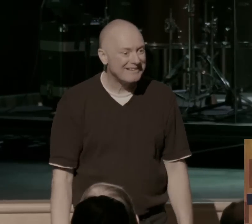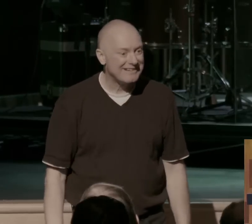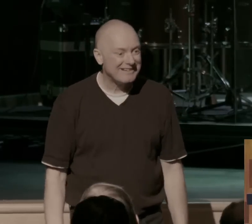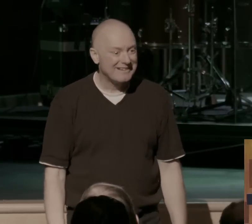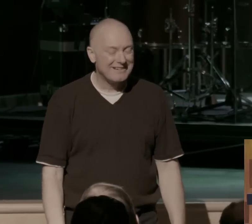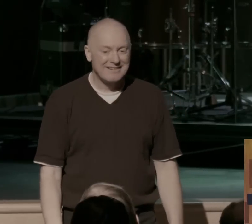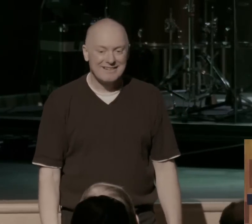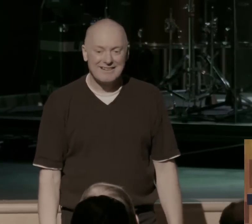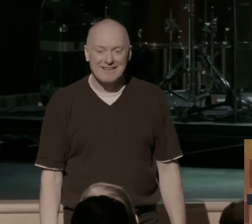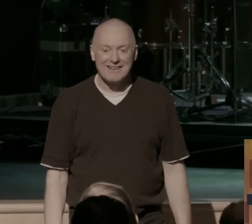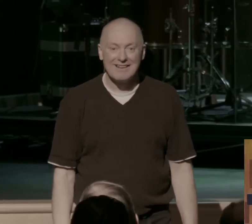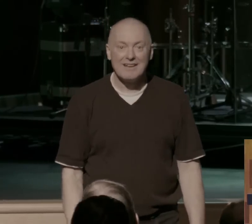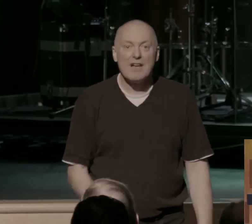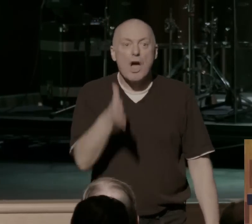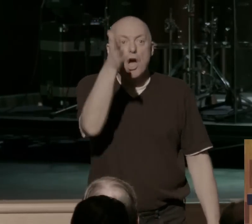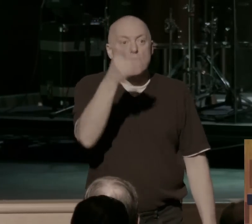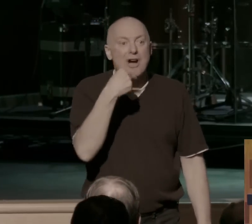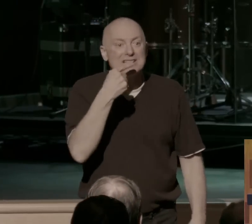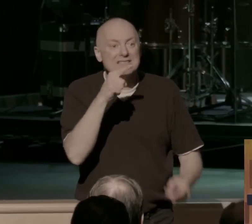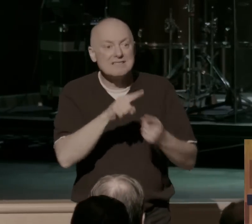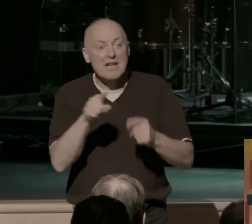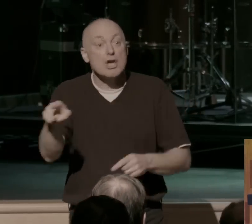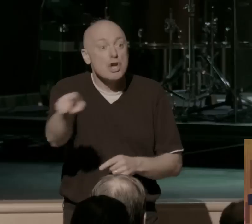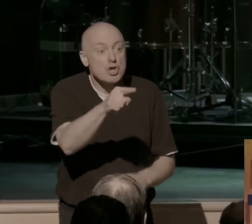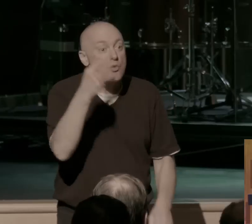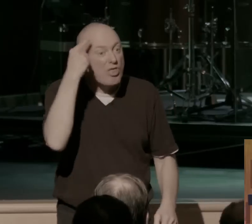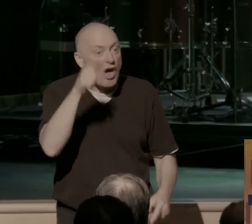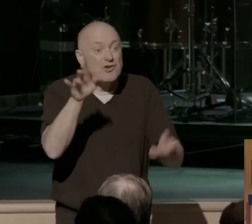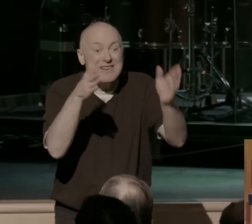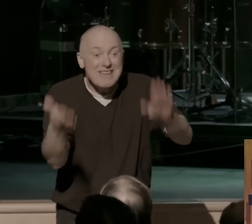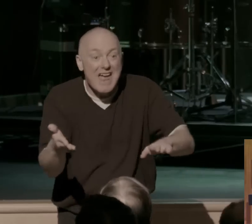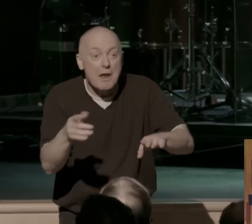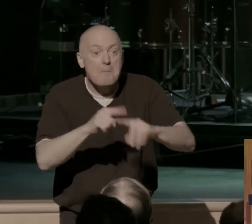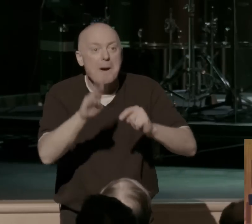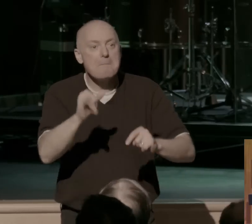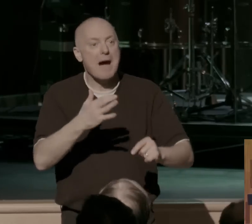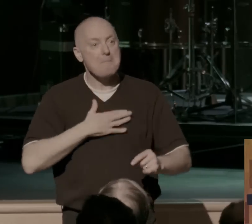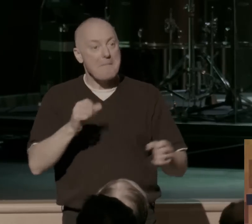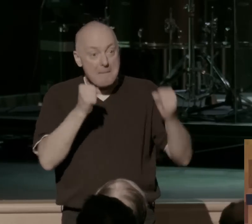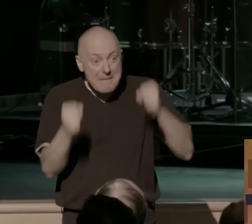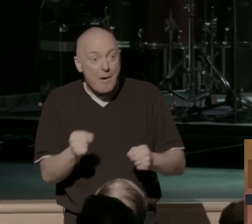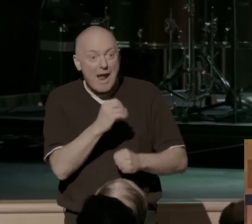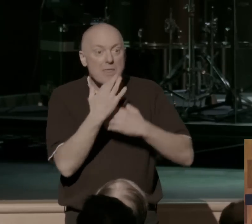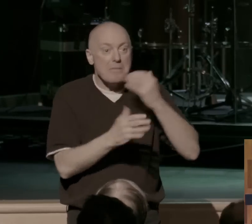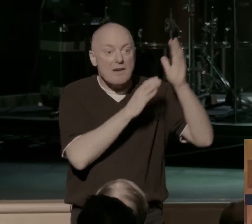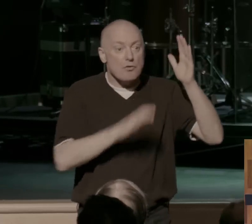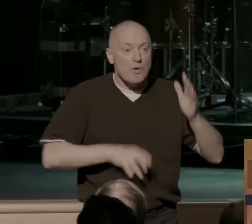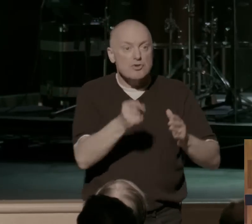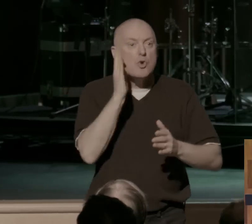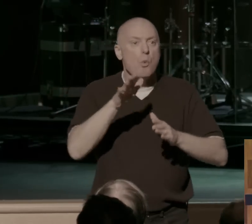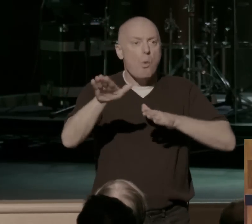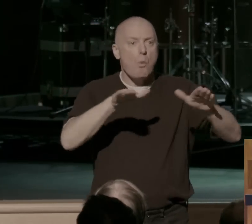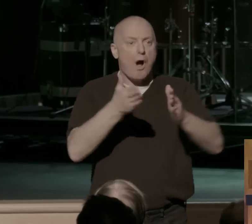God's saying, you thought you were dead, but by my power and by the blood of Christ, you're going to walk through dry ground to freedom.